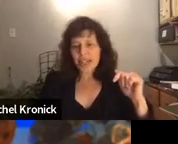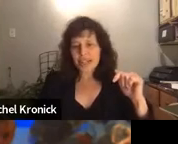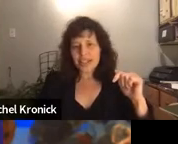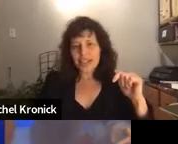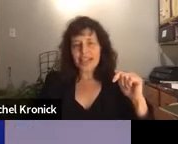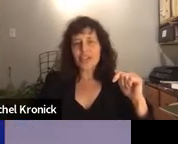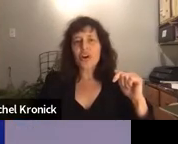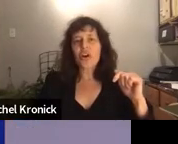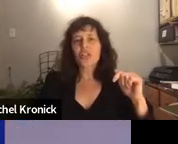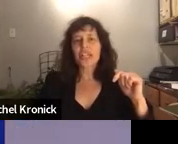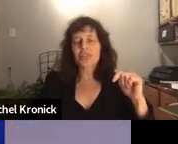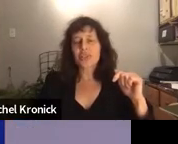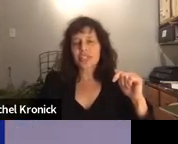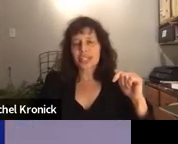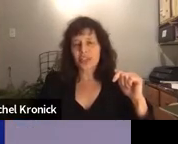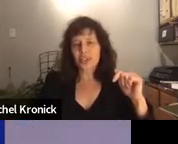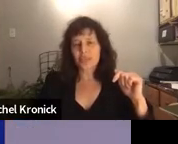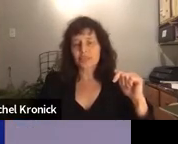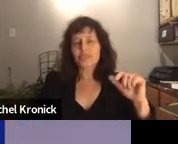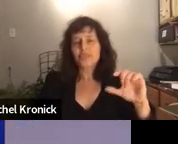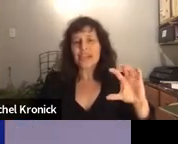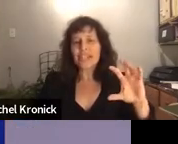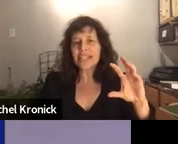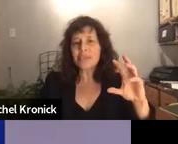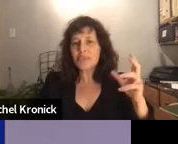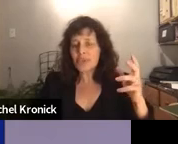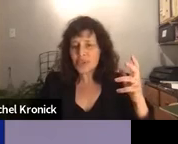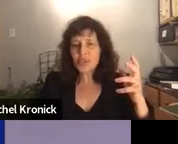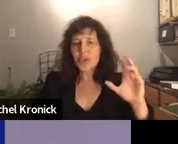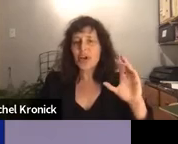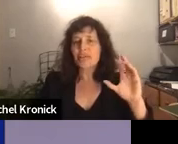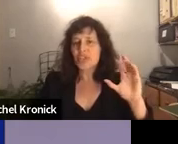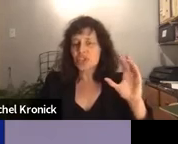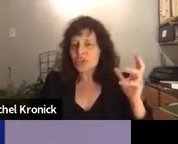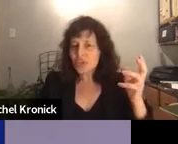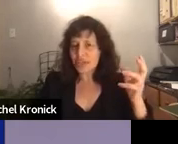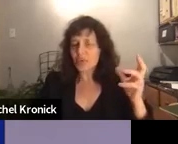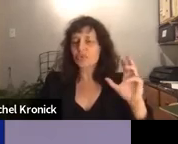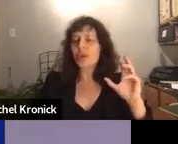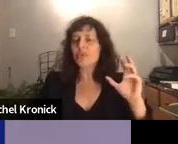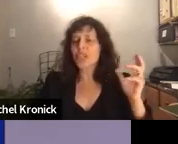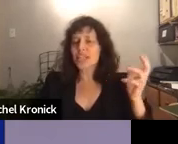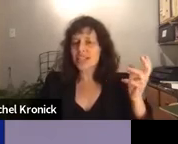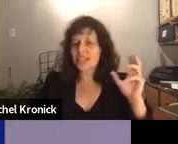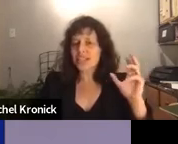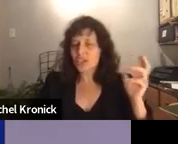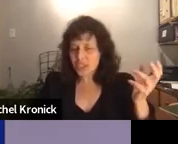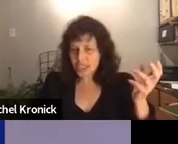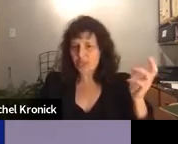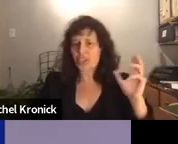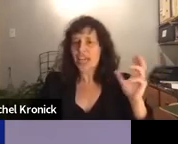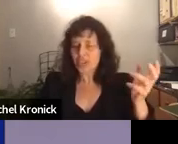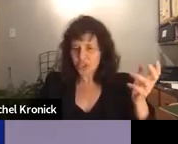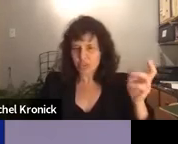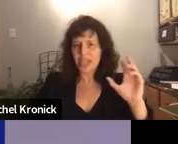progressed, and as I saw her later in detention, these symbols of security, which represented initially